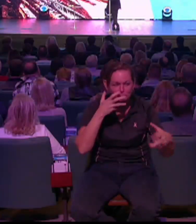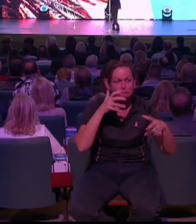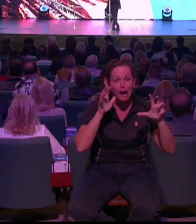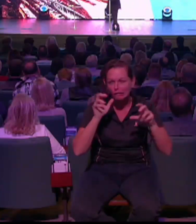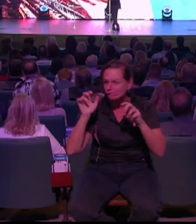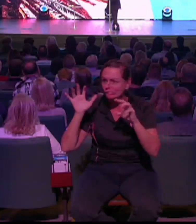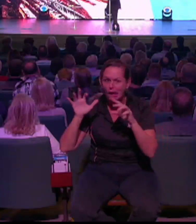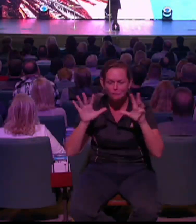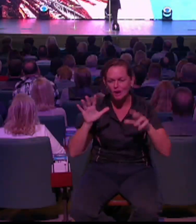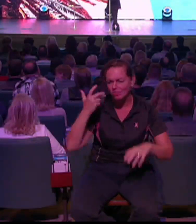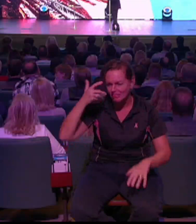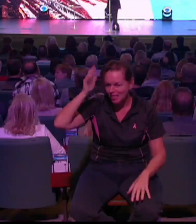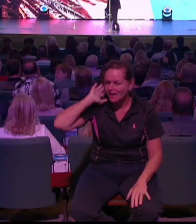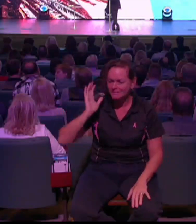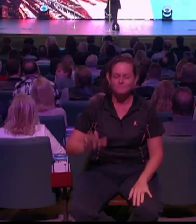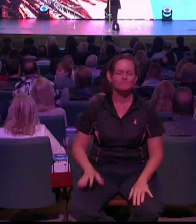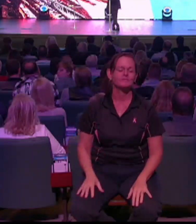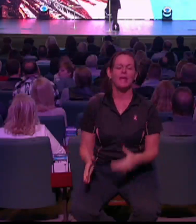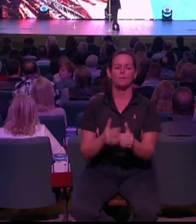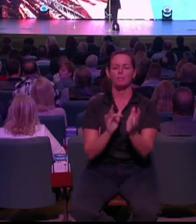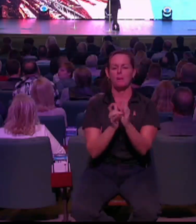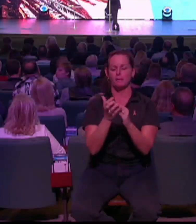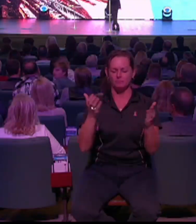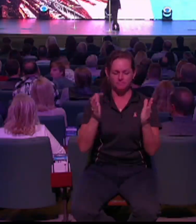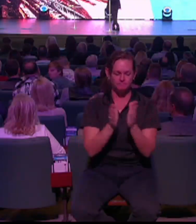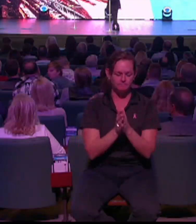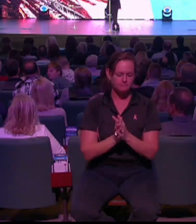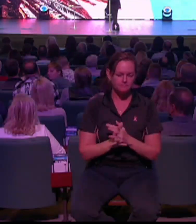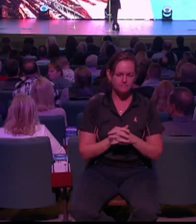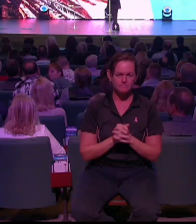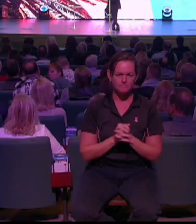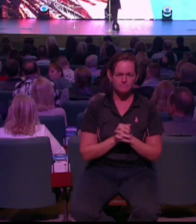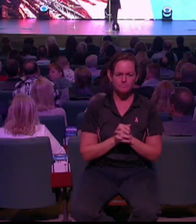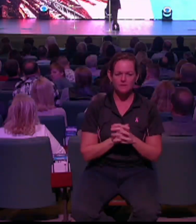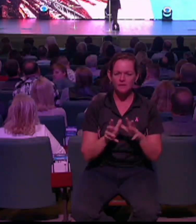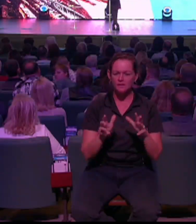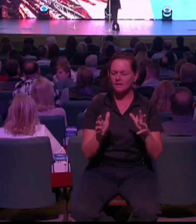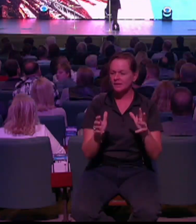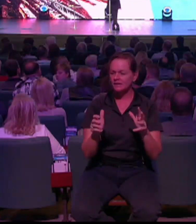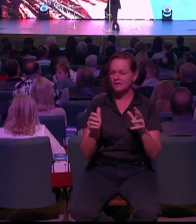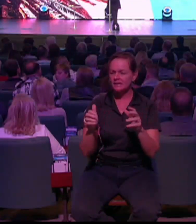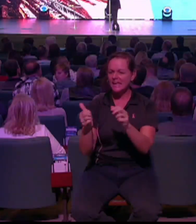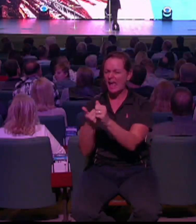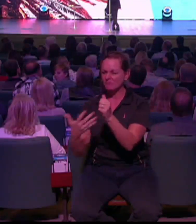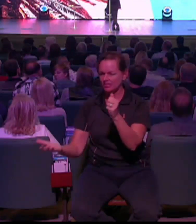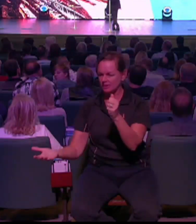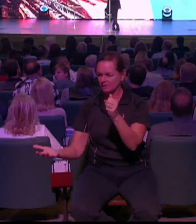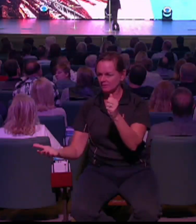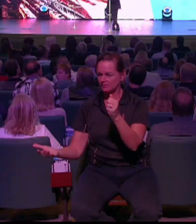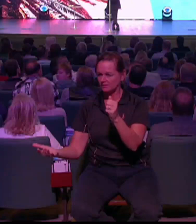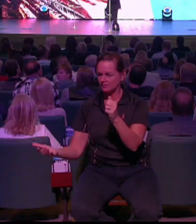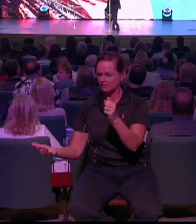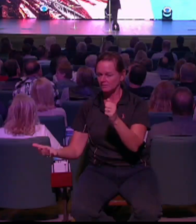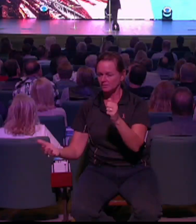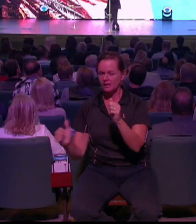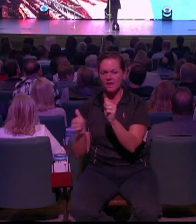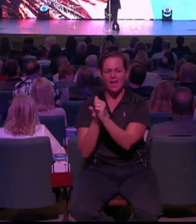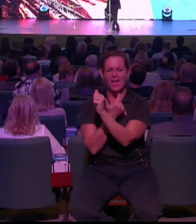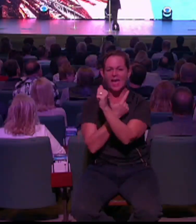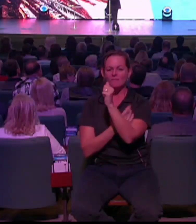seeing evident in 2 Peter 1, 3 through 5. It says, everything, everything that goes into a life of pleasing God has been